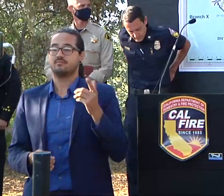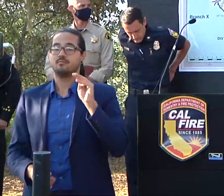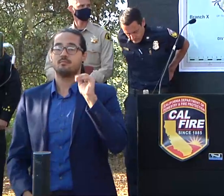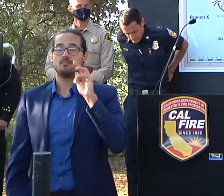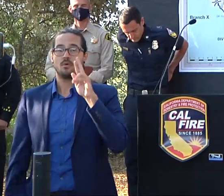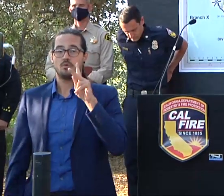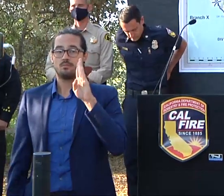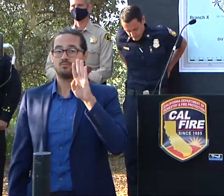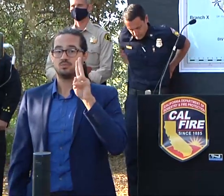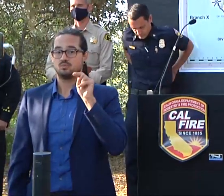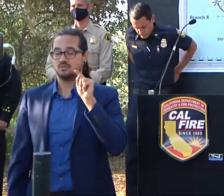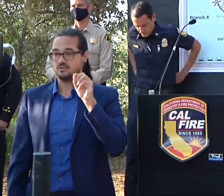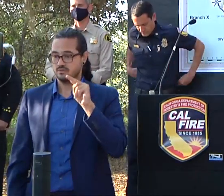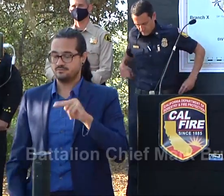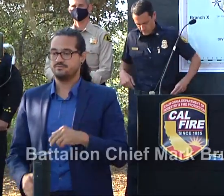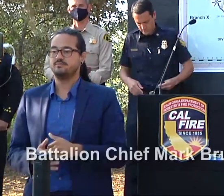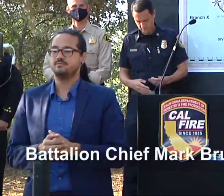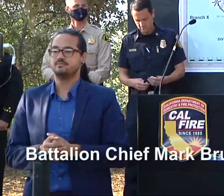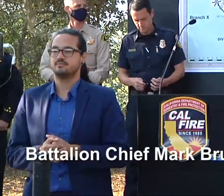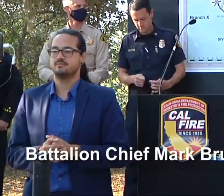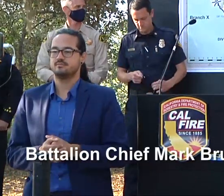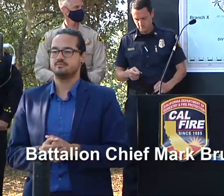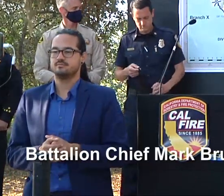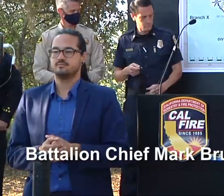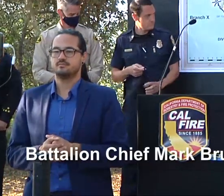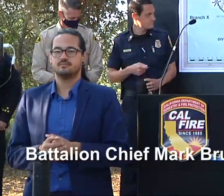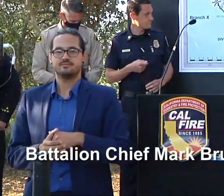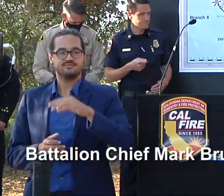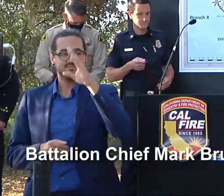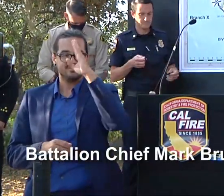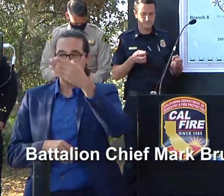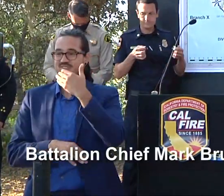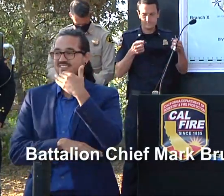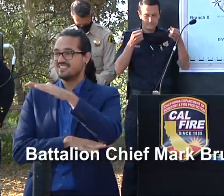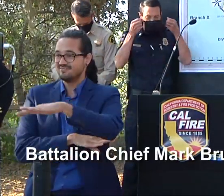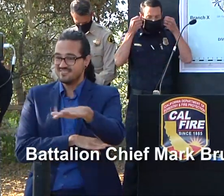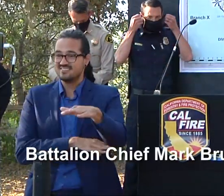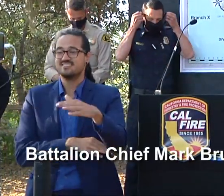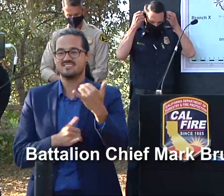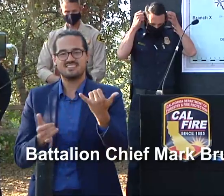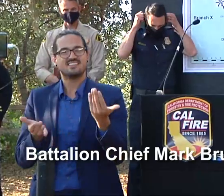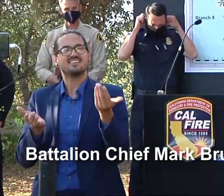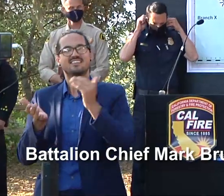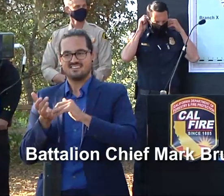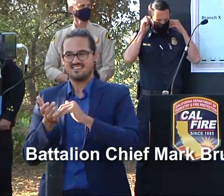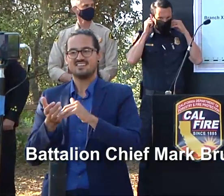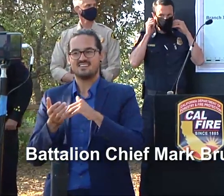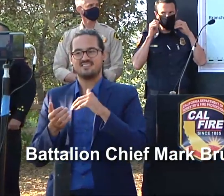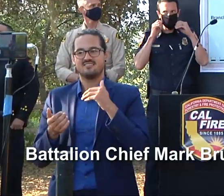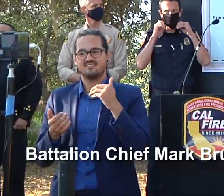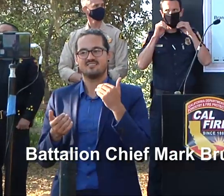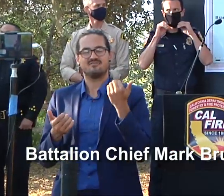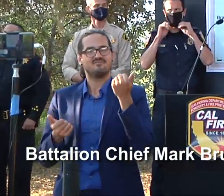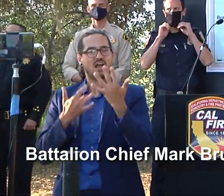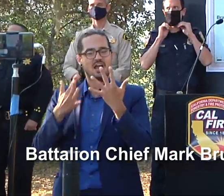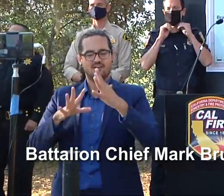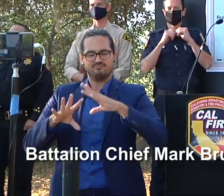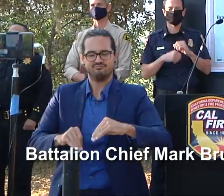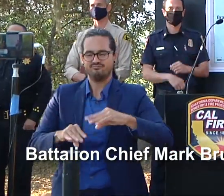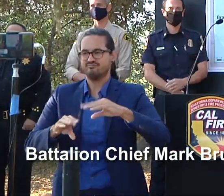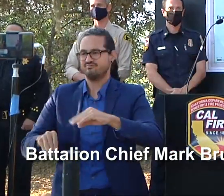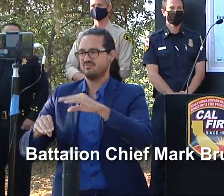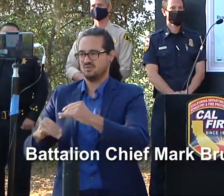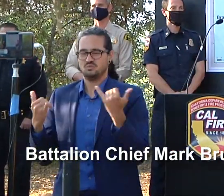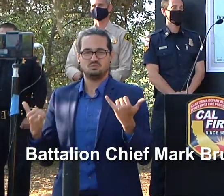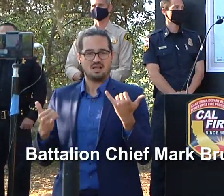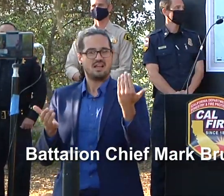good evening so we had another again productive day of our fire suppression efforts we're seeing a change or the